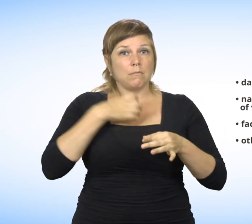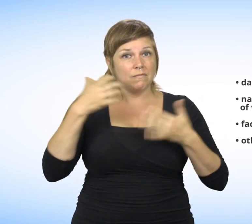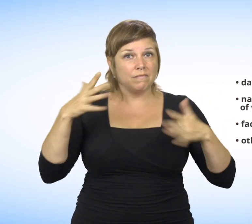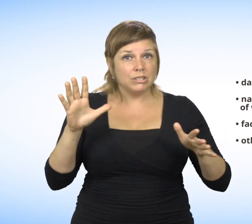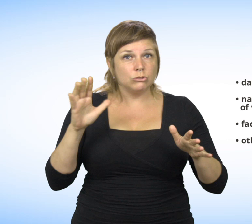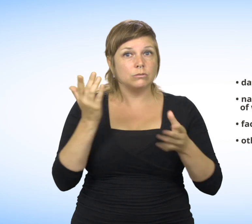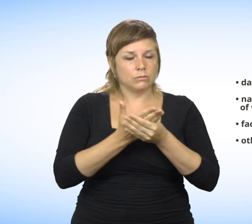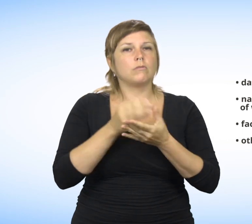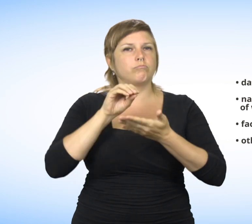a court.